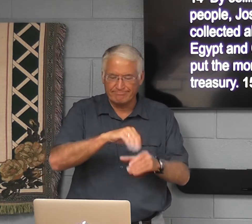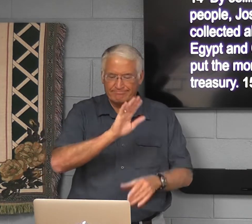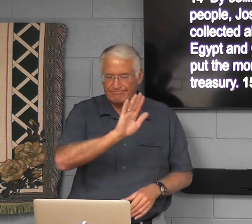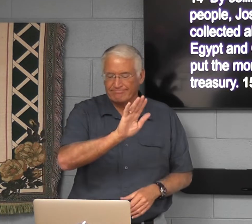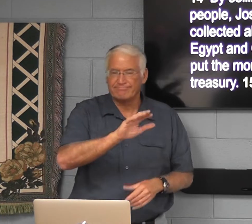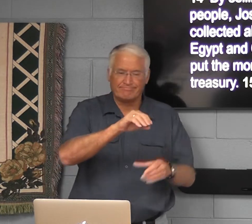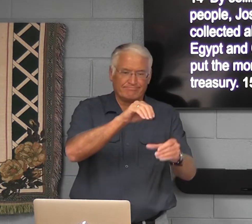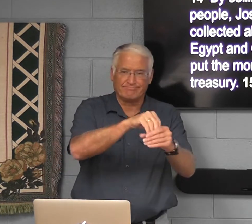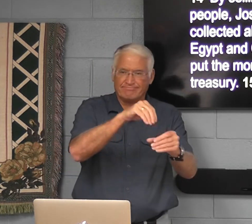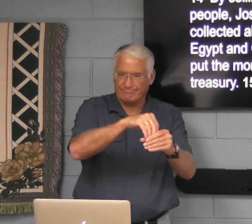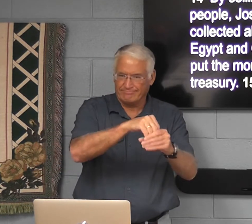treasury.